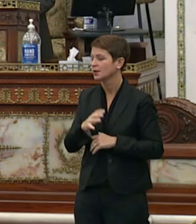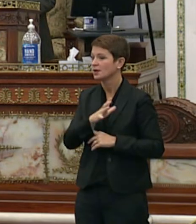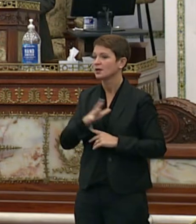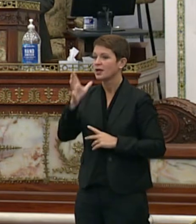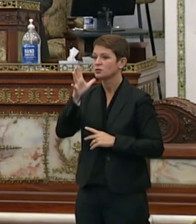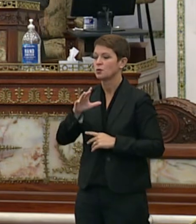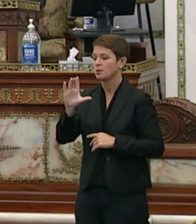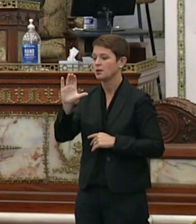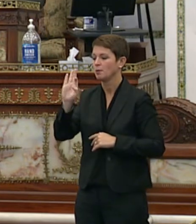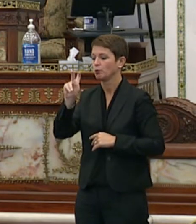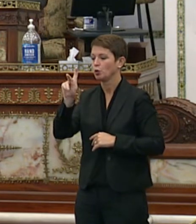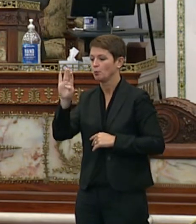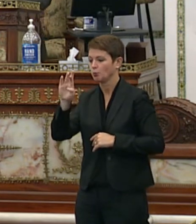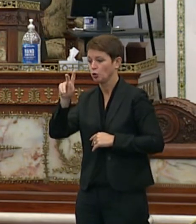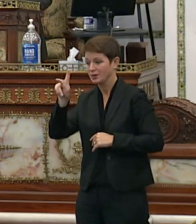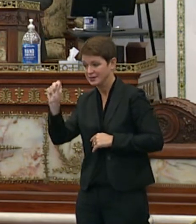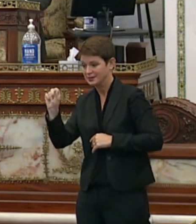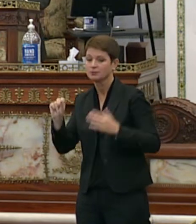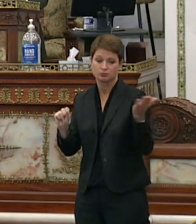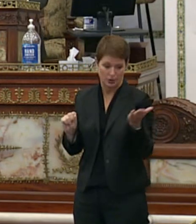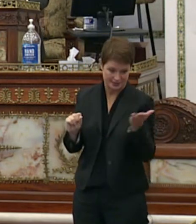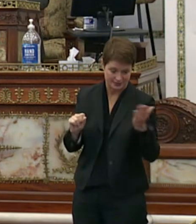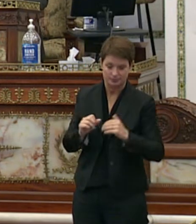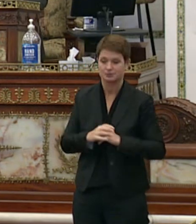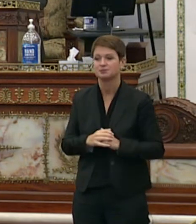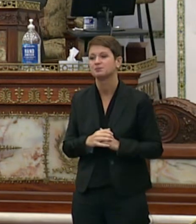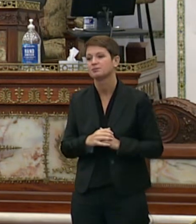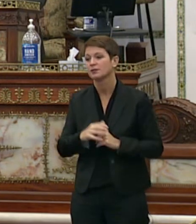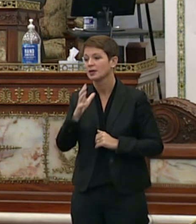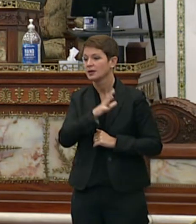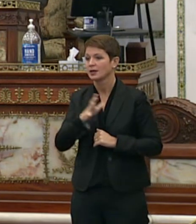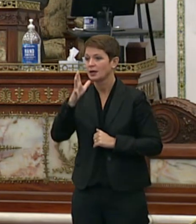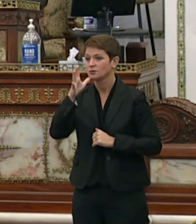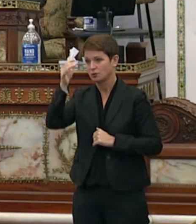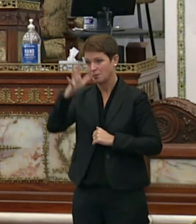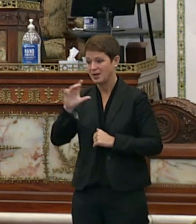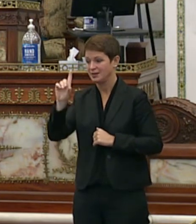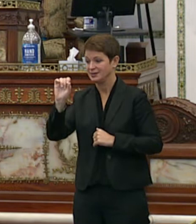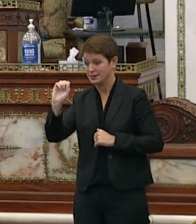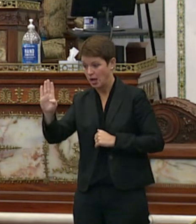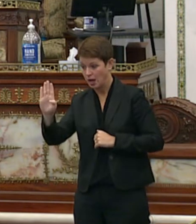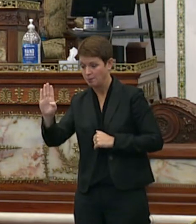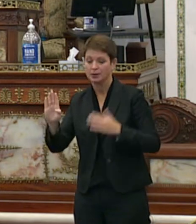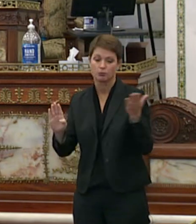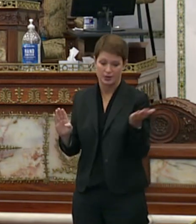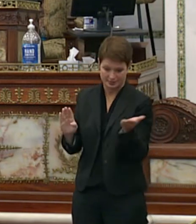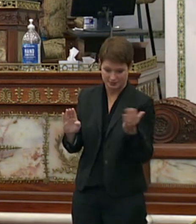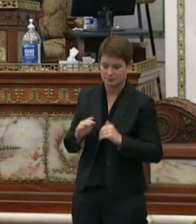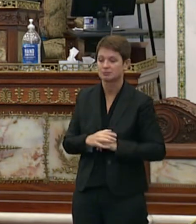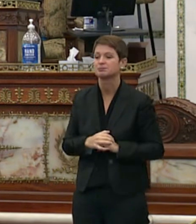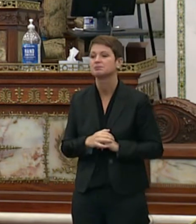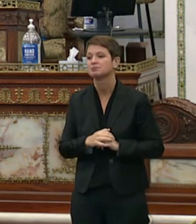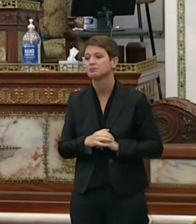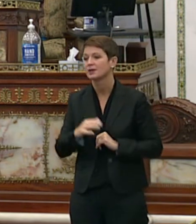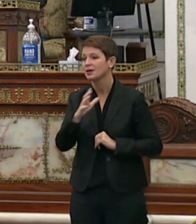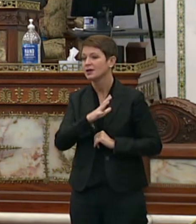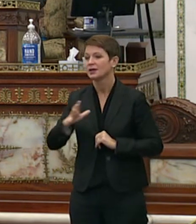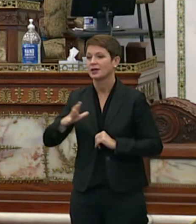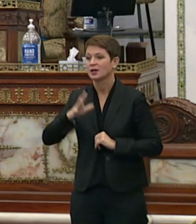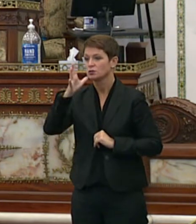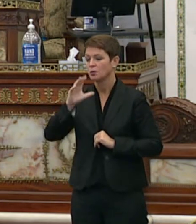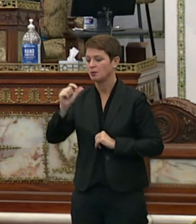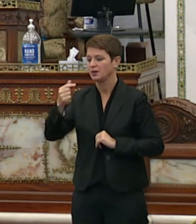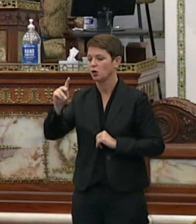Councilwoman Brooks. Present. Councilman Dahm. Present. Councilwoman